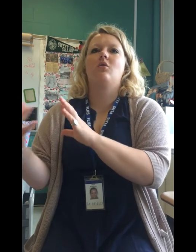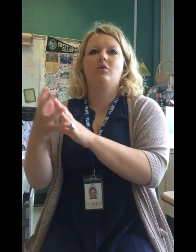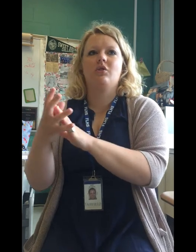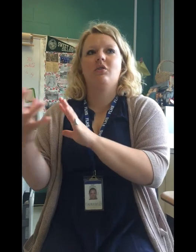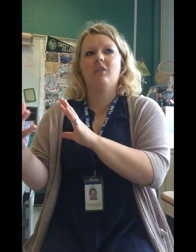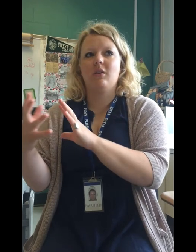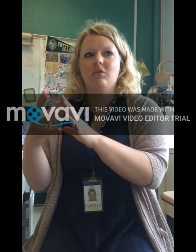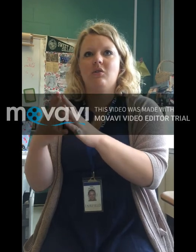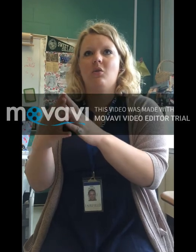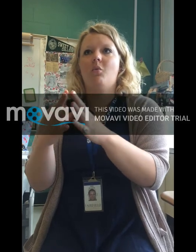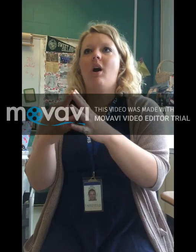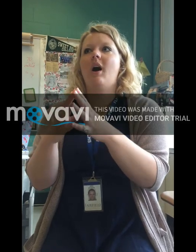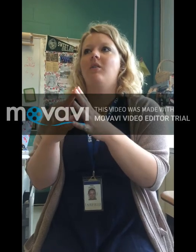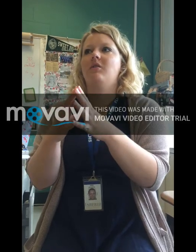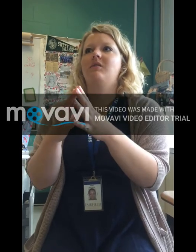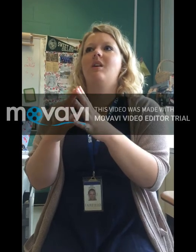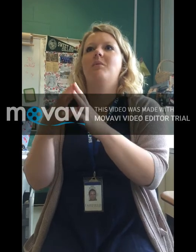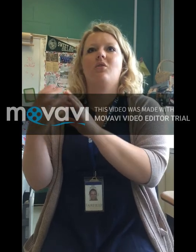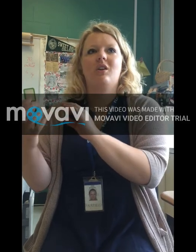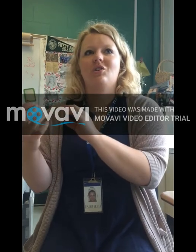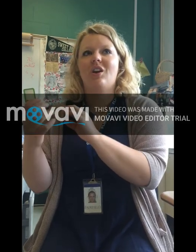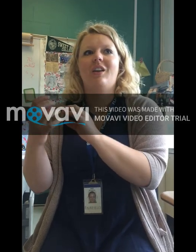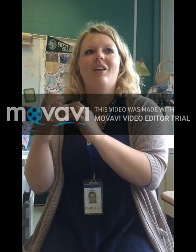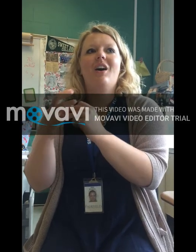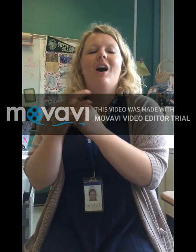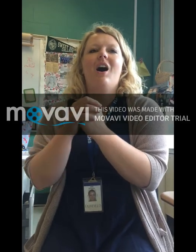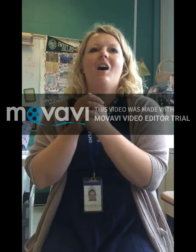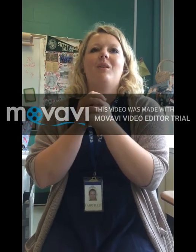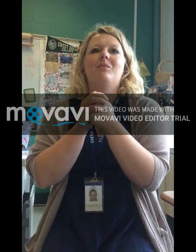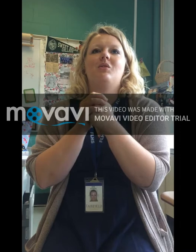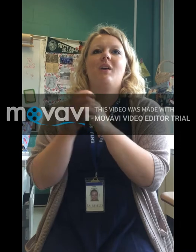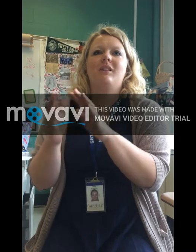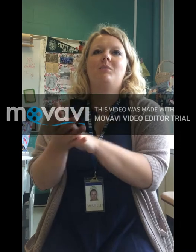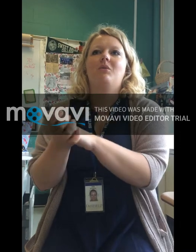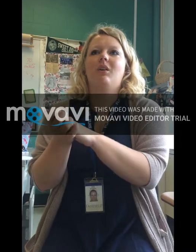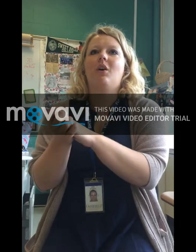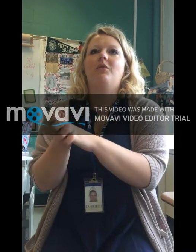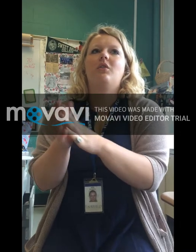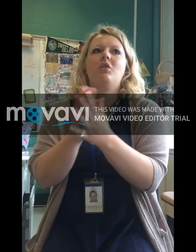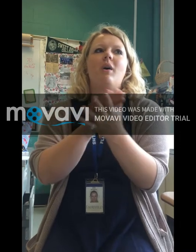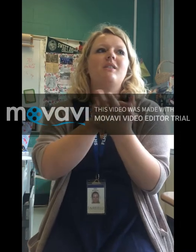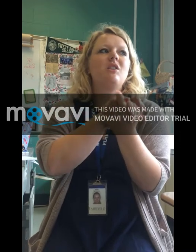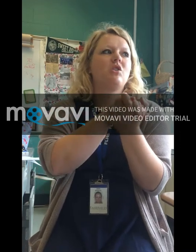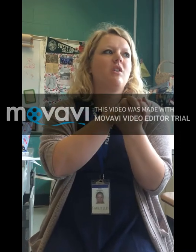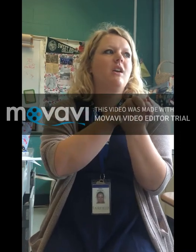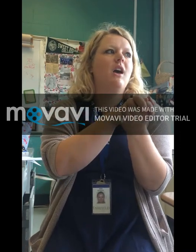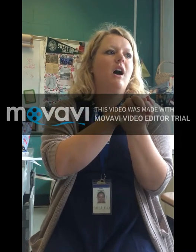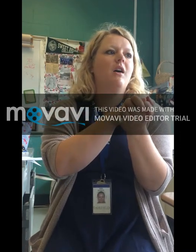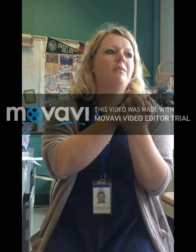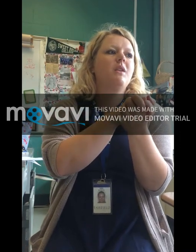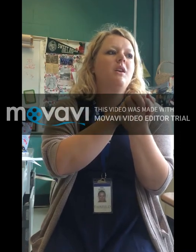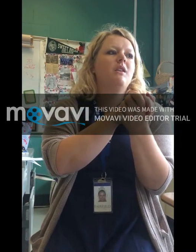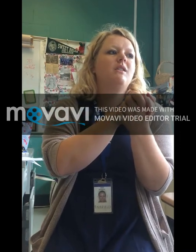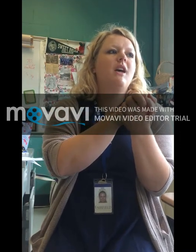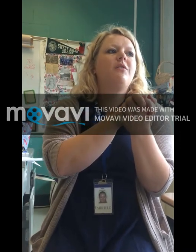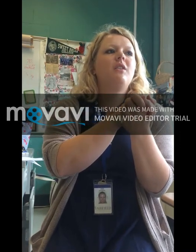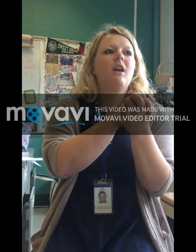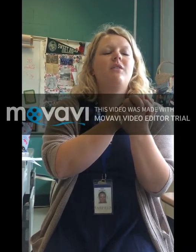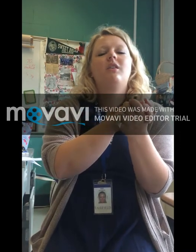cultures or languages or why there's immigration. So that's been really helpful. U.S. history, definitely I think